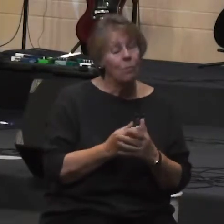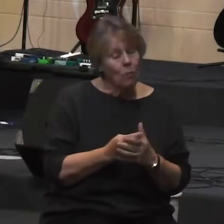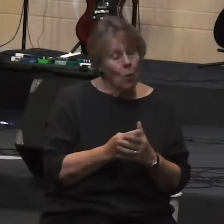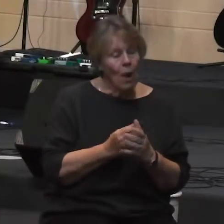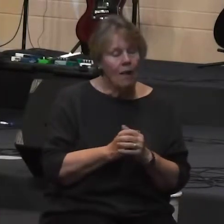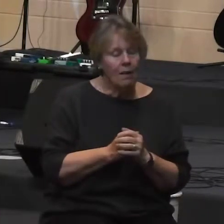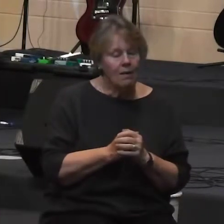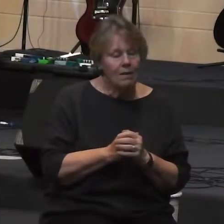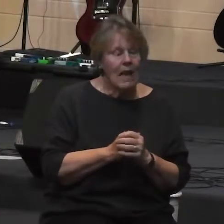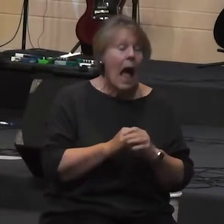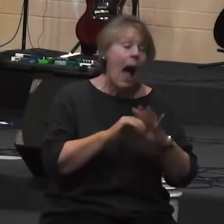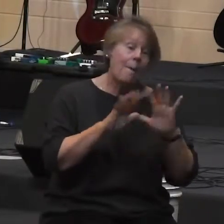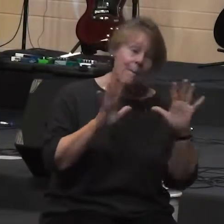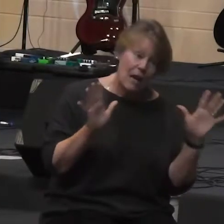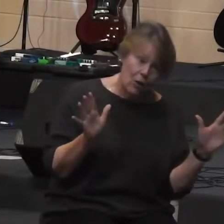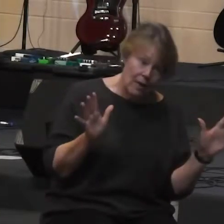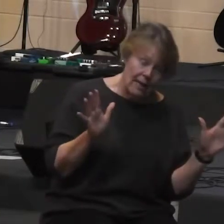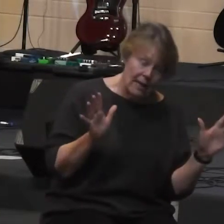modern